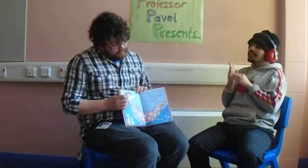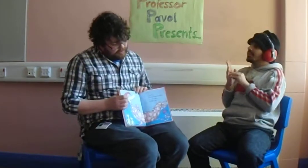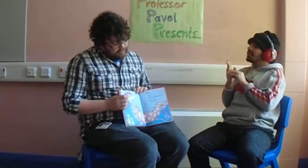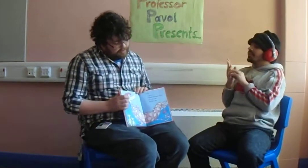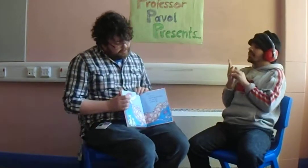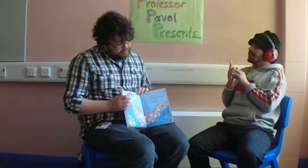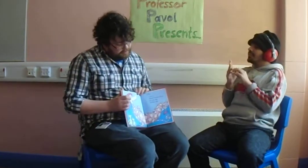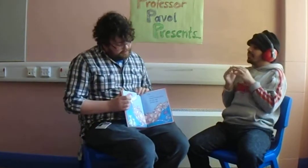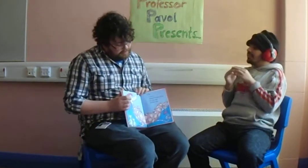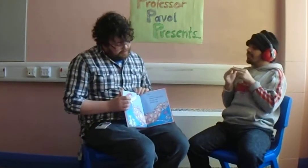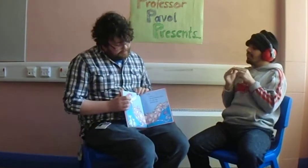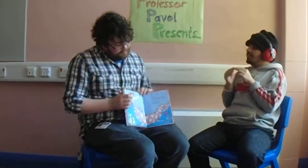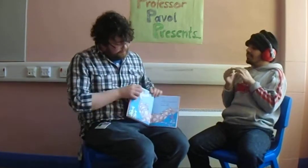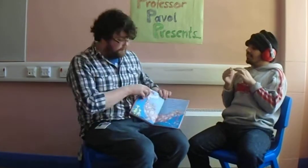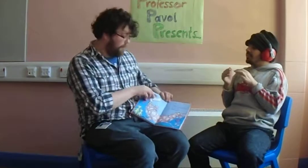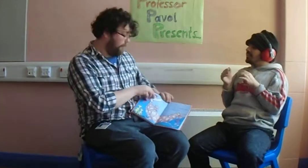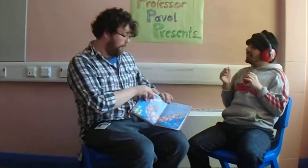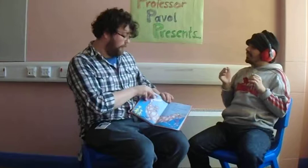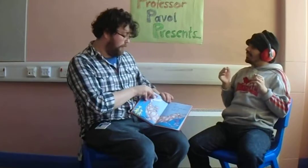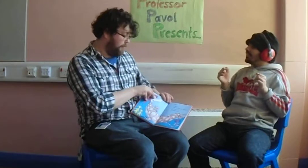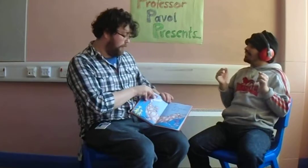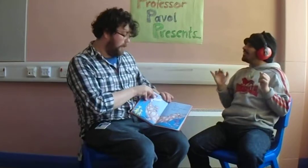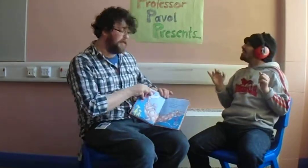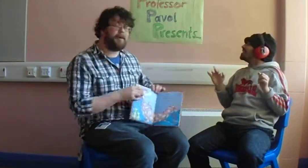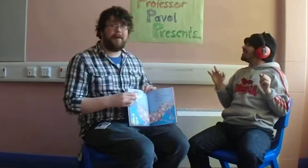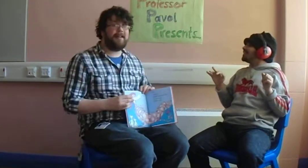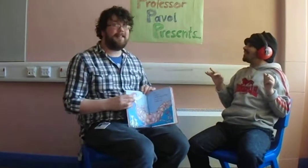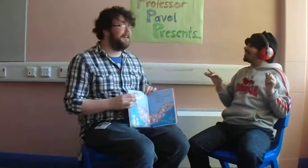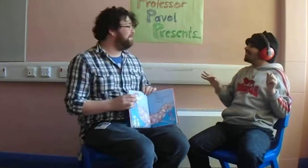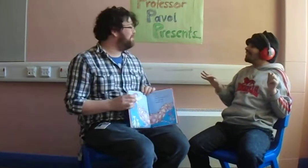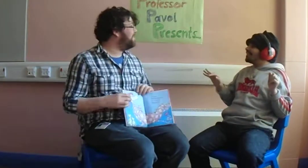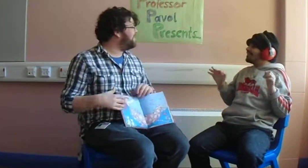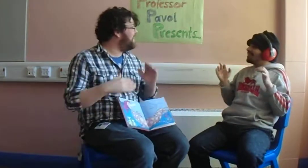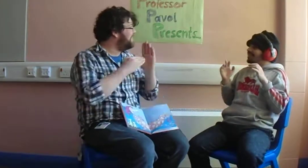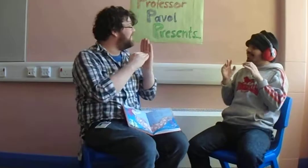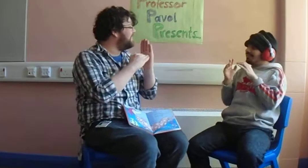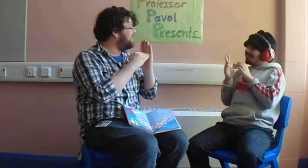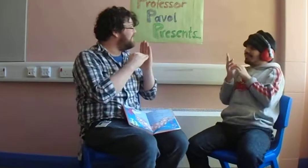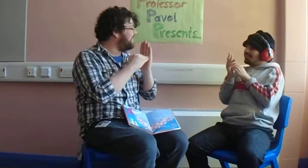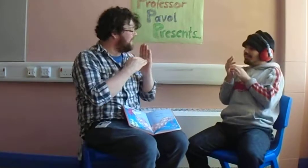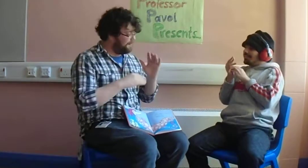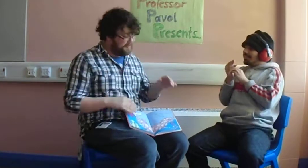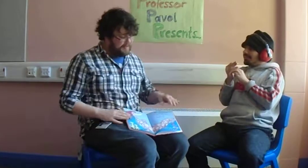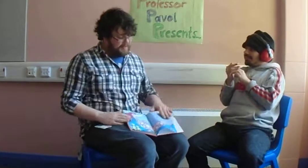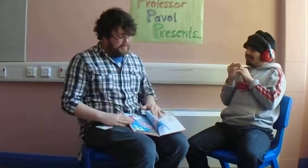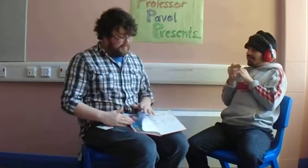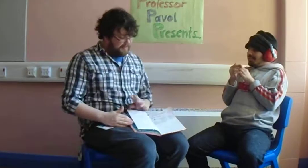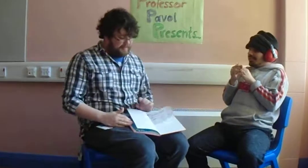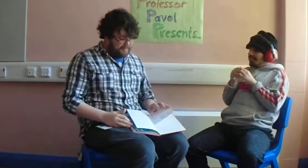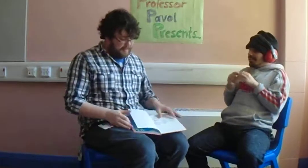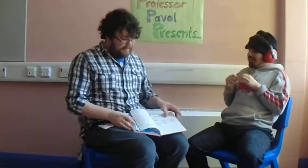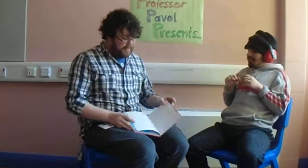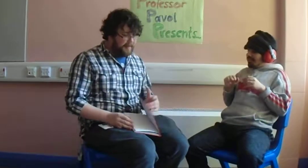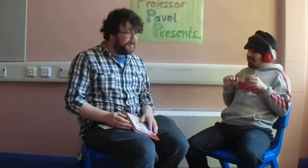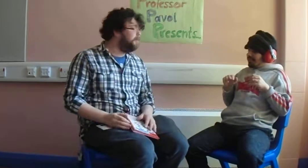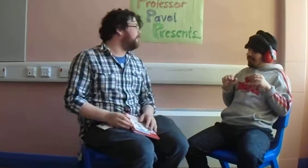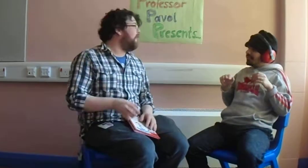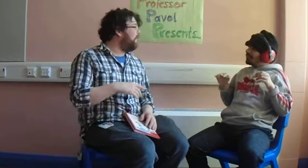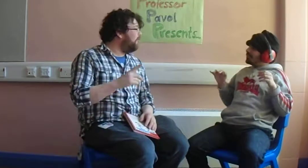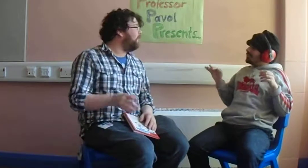As you can see, as you can plainly see, it's Z-Z-Z. That's it. And those are all